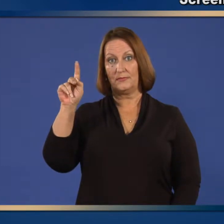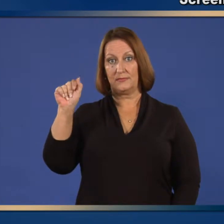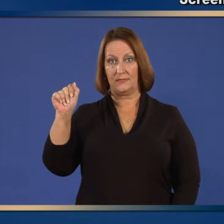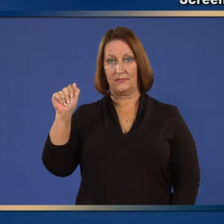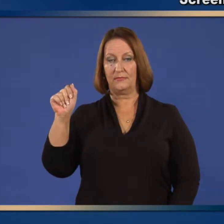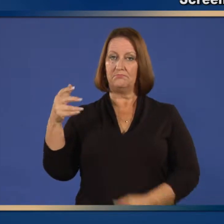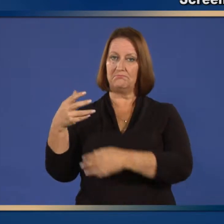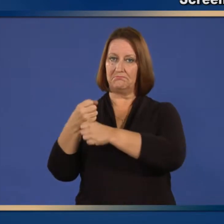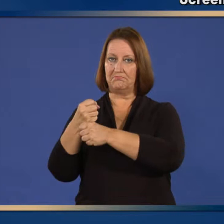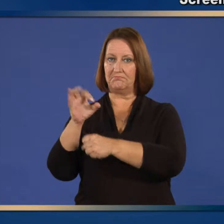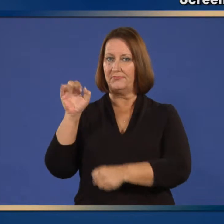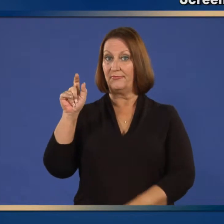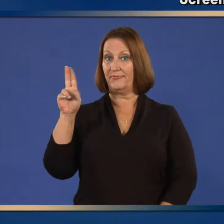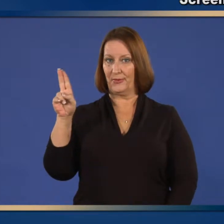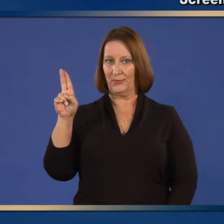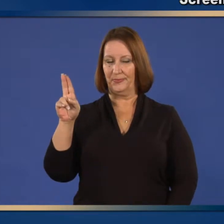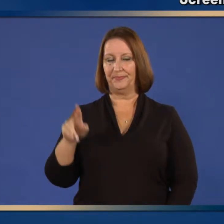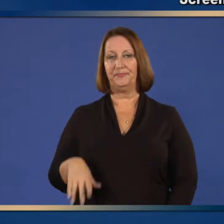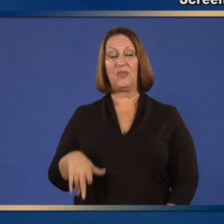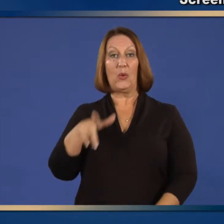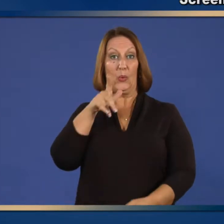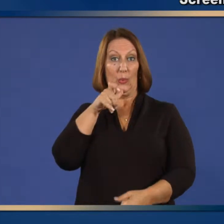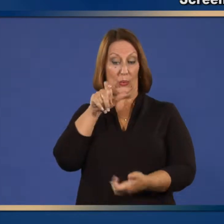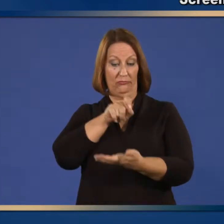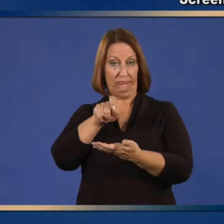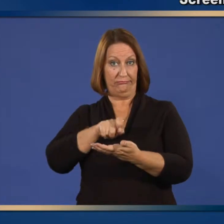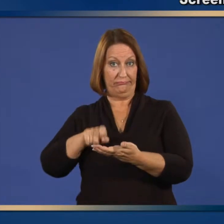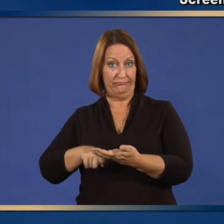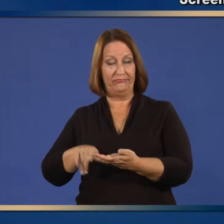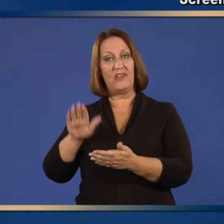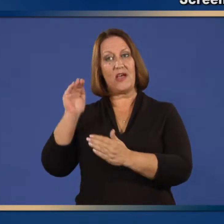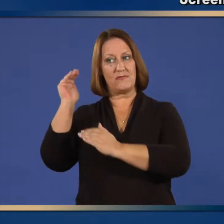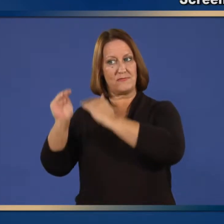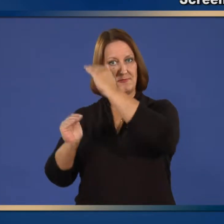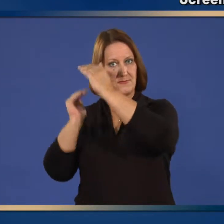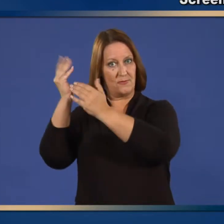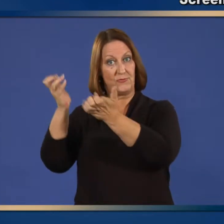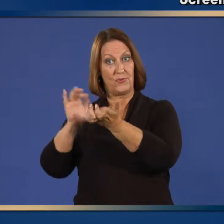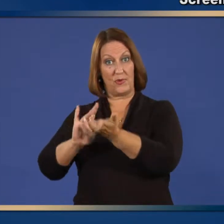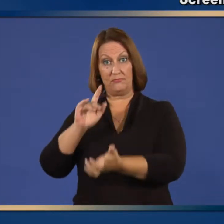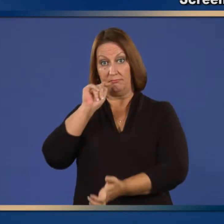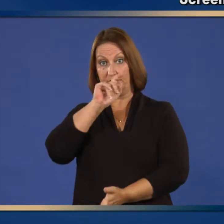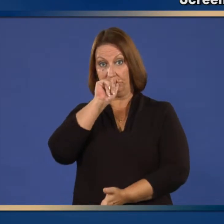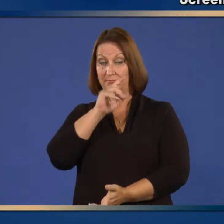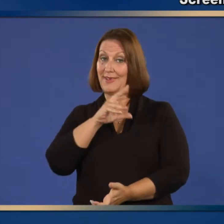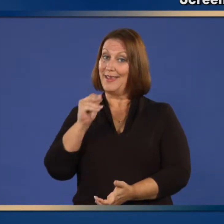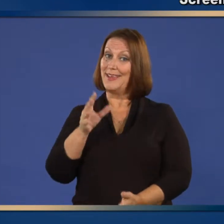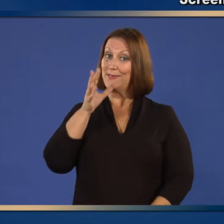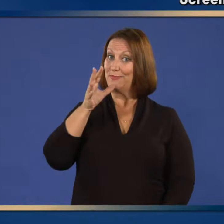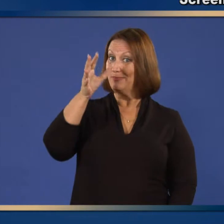For Adult Patients as well as Parents of Children to be Vaccinated